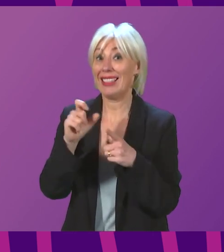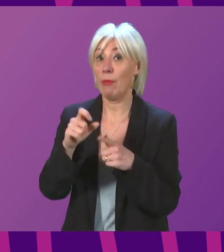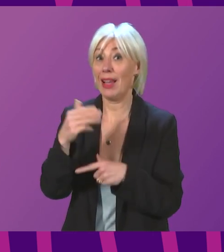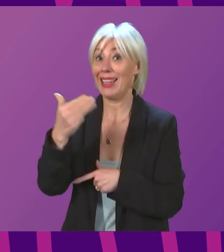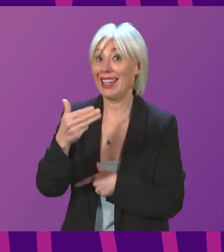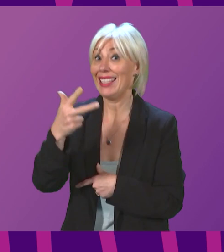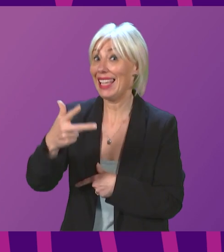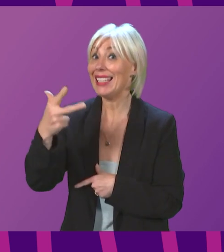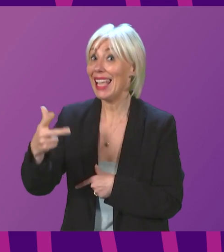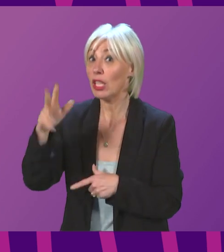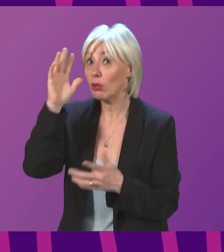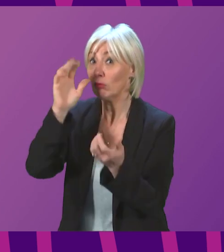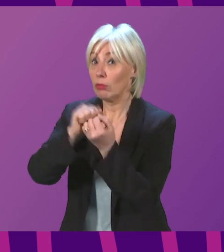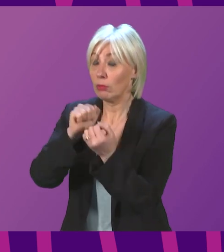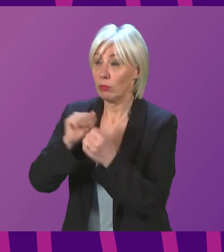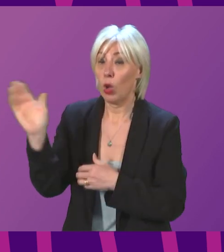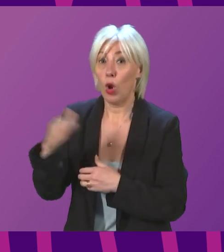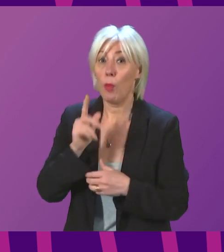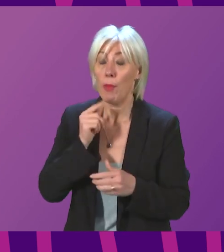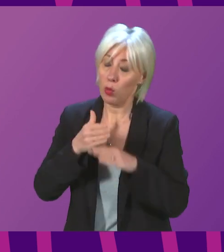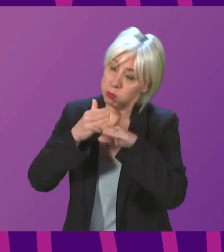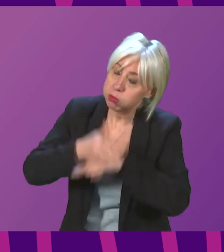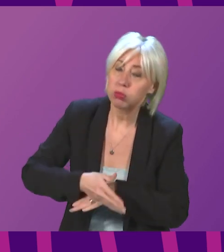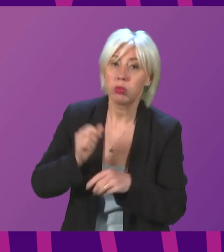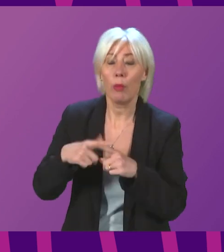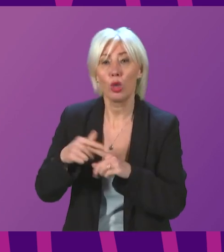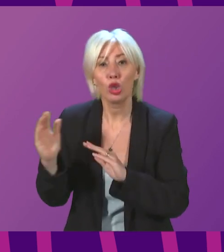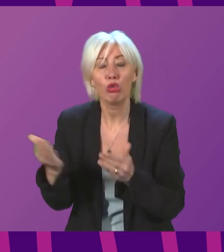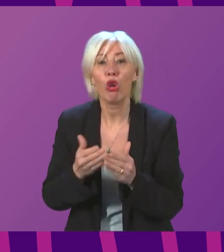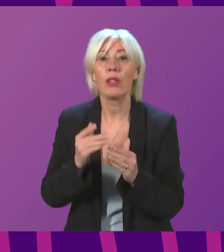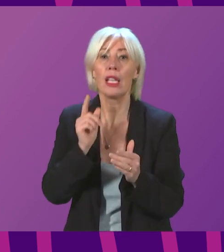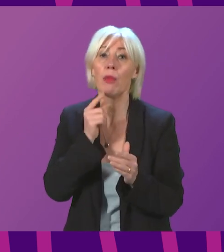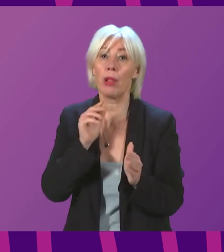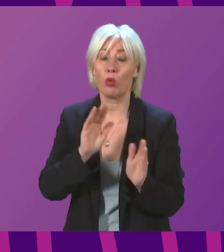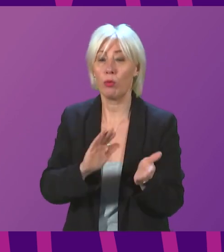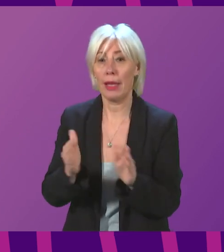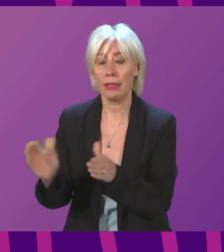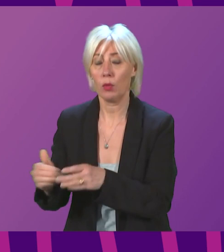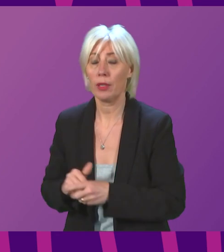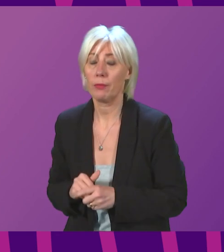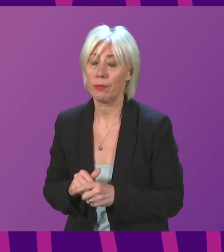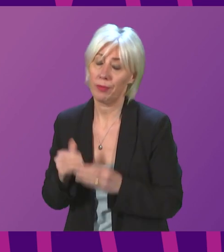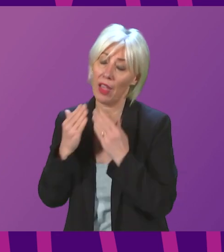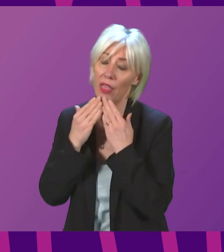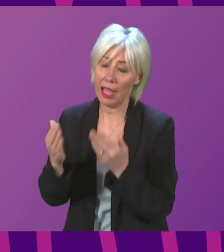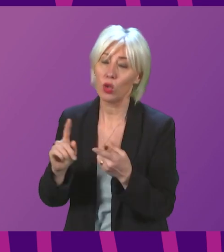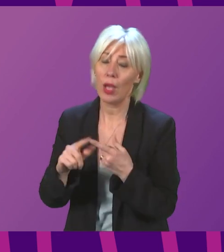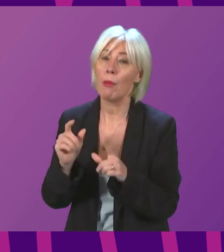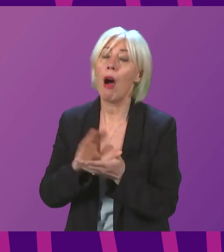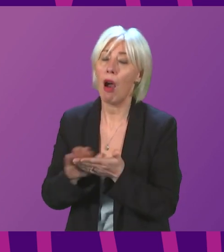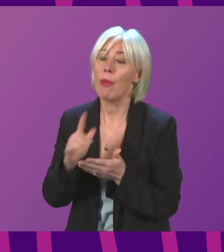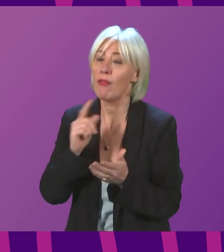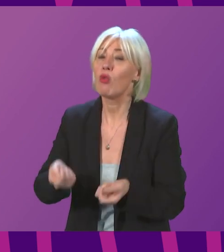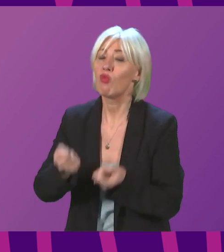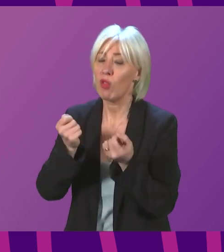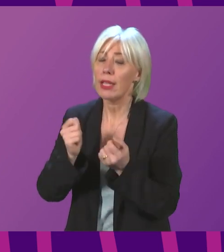The First Minister. Can I thank Emma Harper for raising that? I think, like